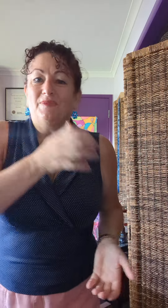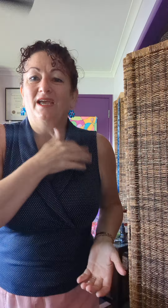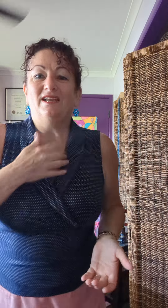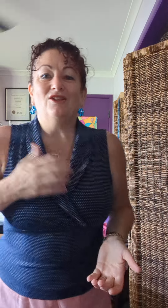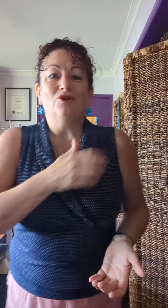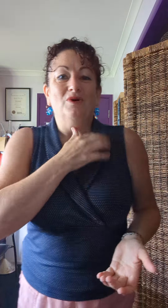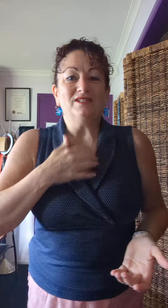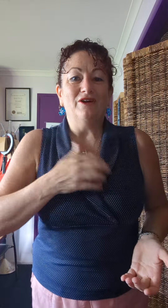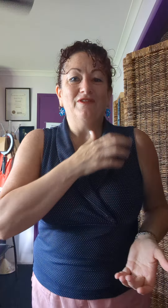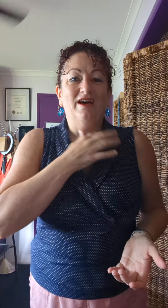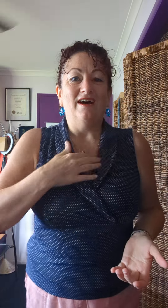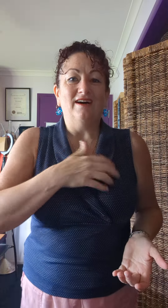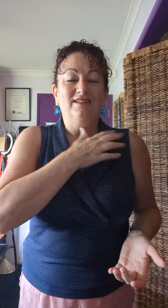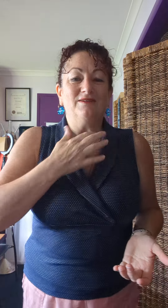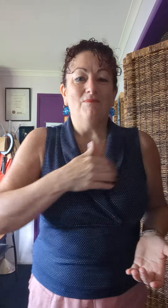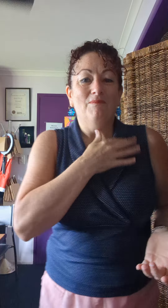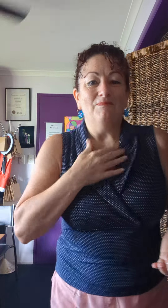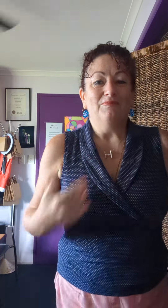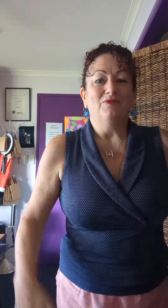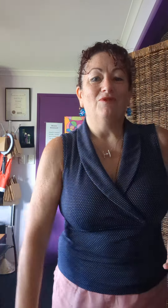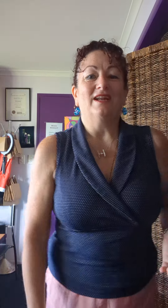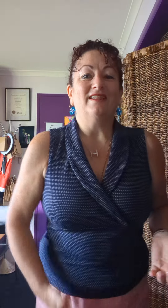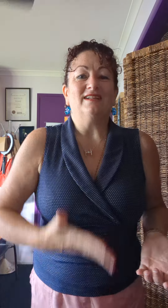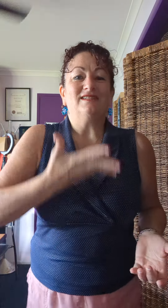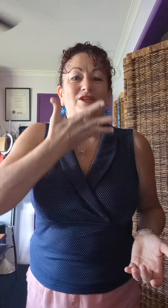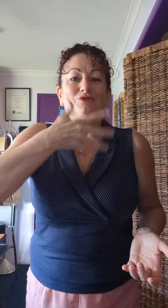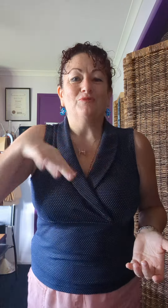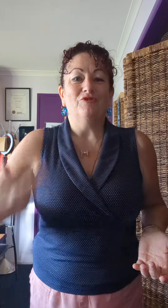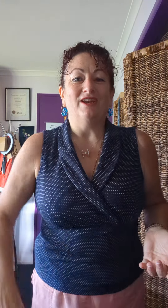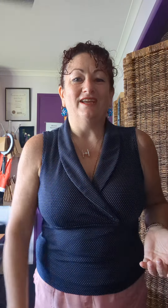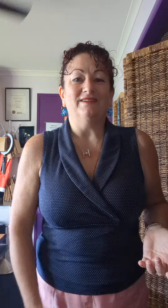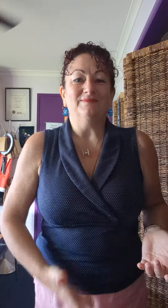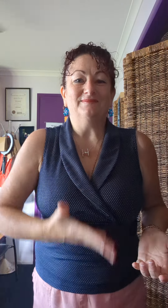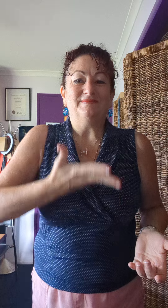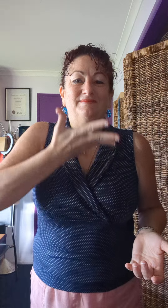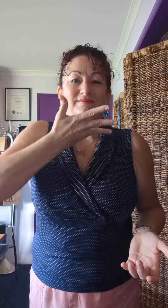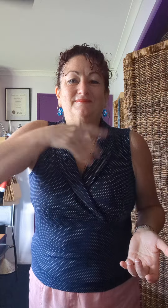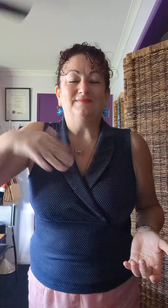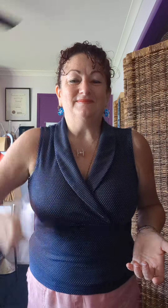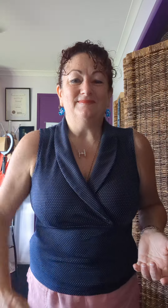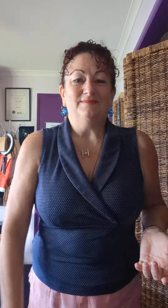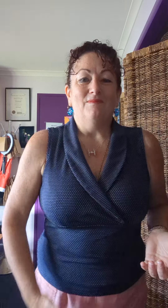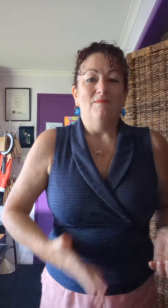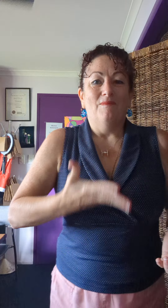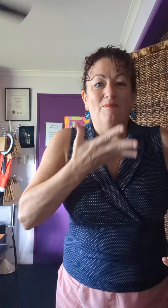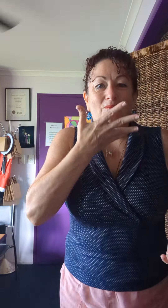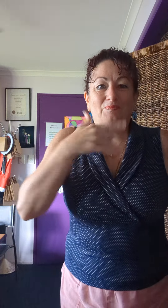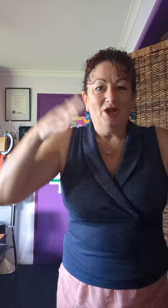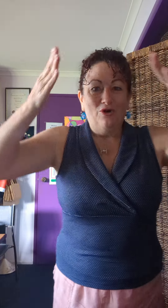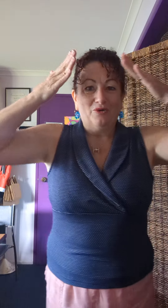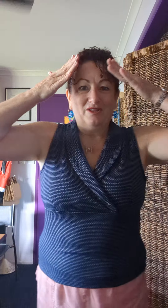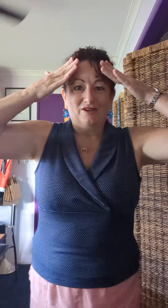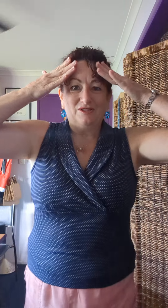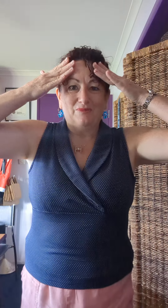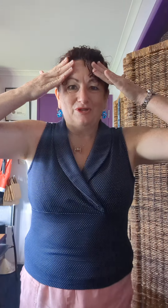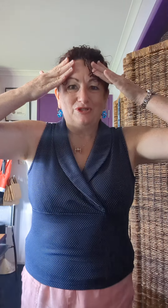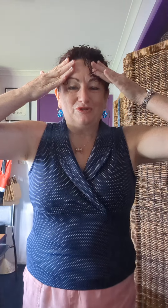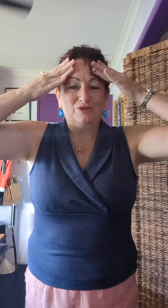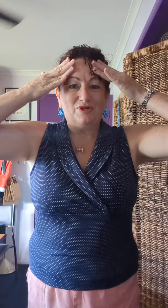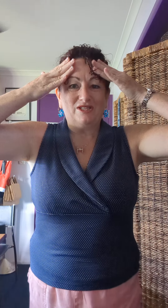Anticlockwise over the heart, running that central meridian, holding those emotional stress